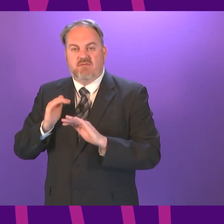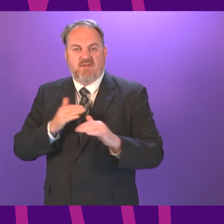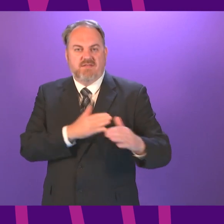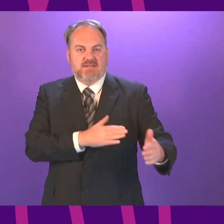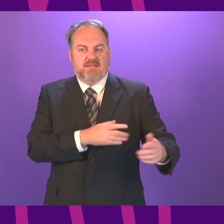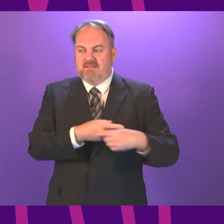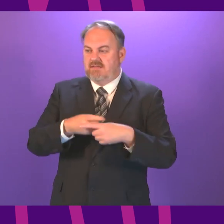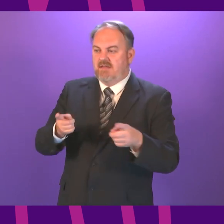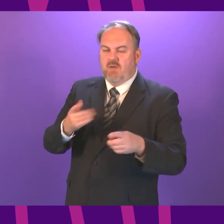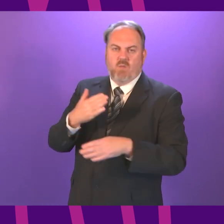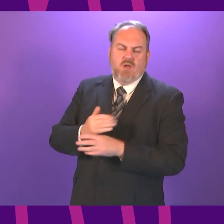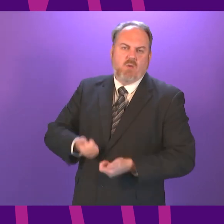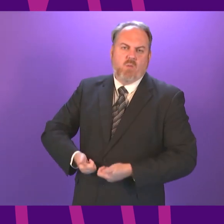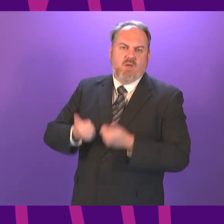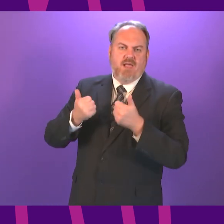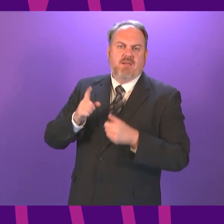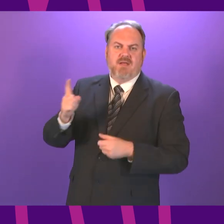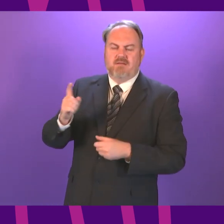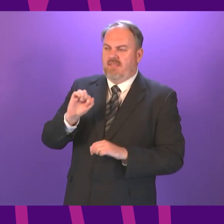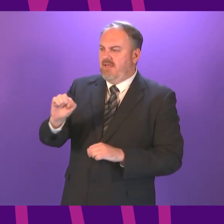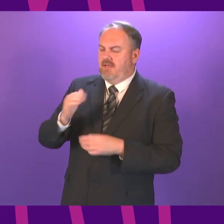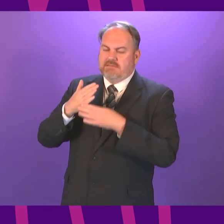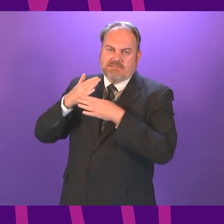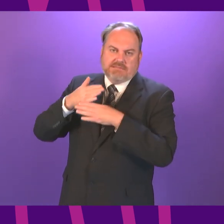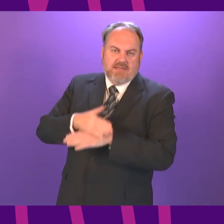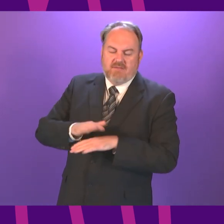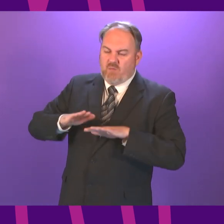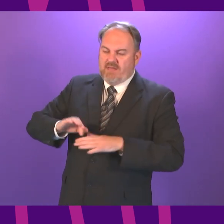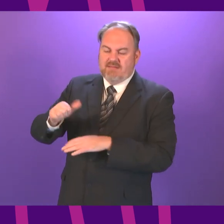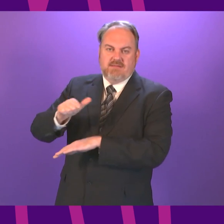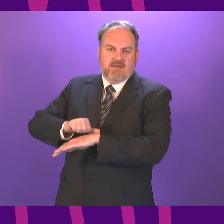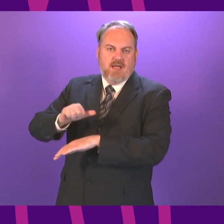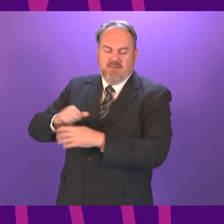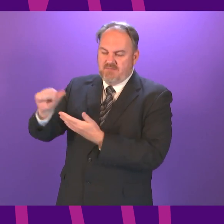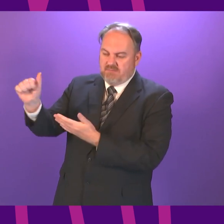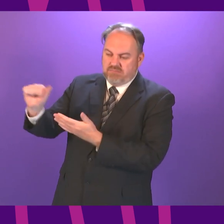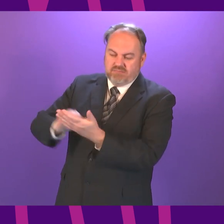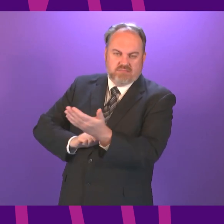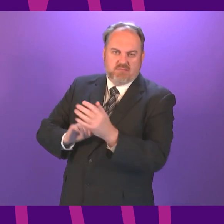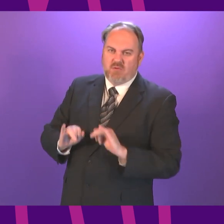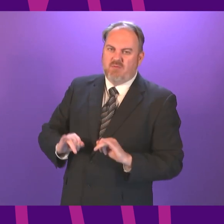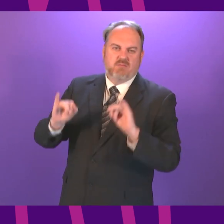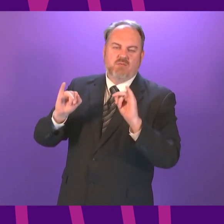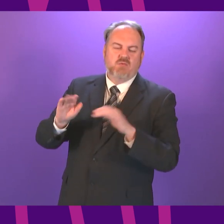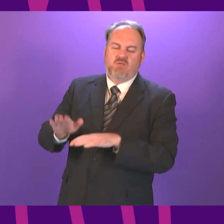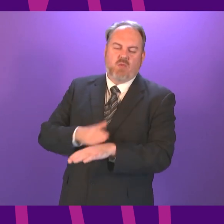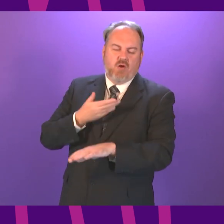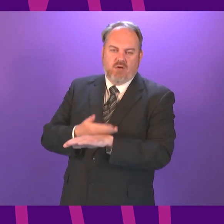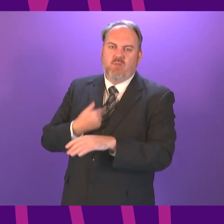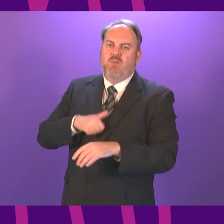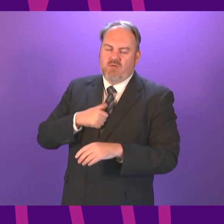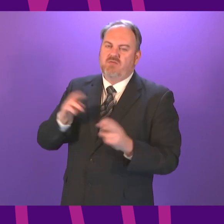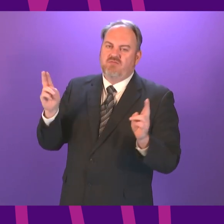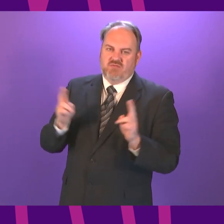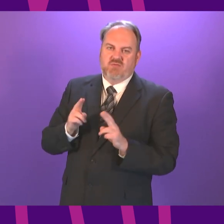job but their services are under pressure there are often waiting times for access to those services and that is something we are determined to address